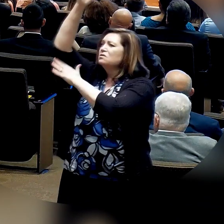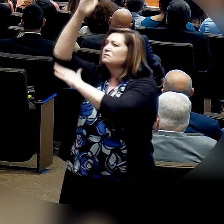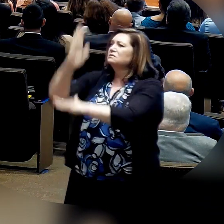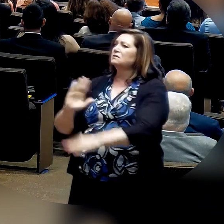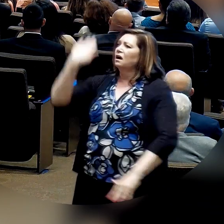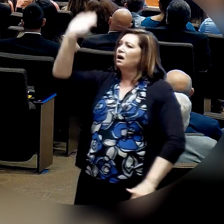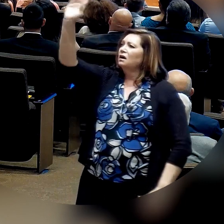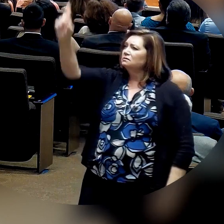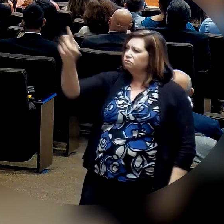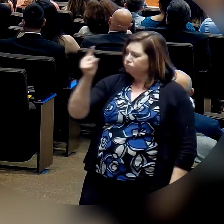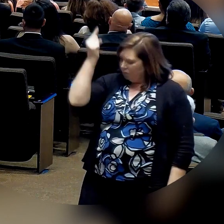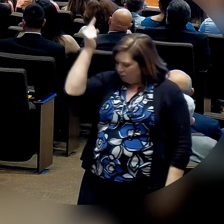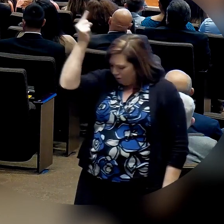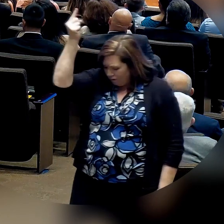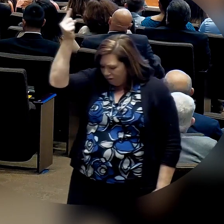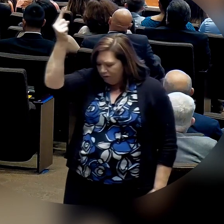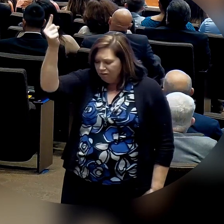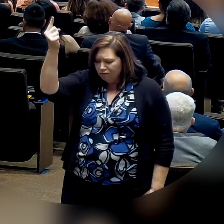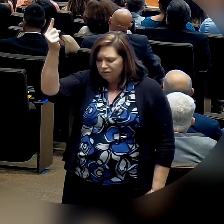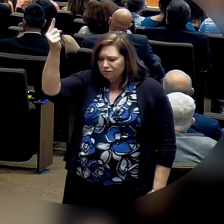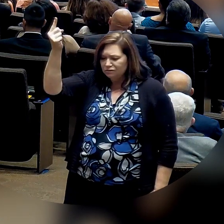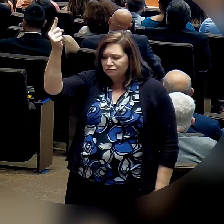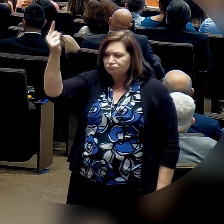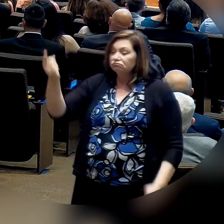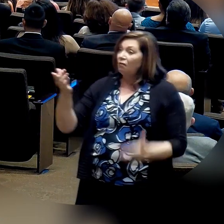our longing for peace.